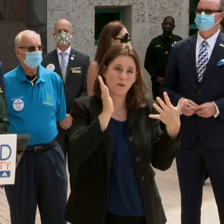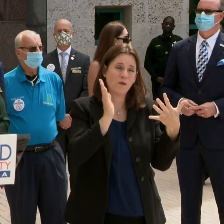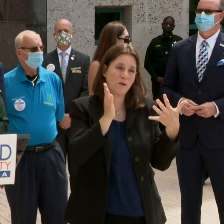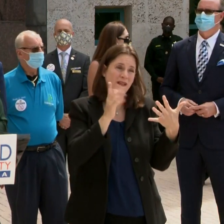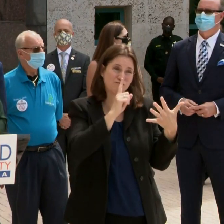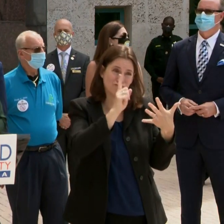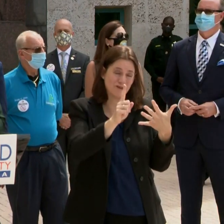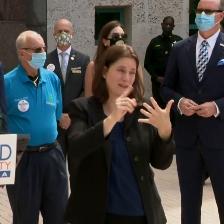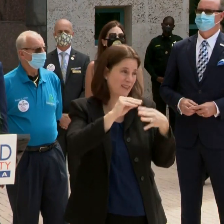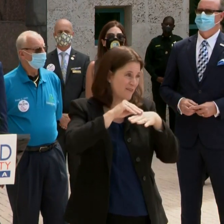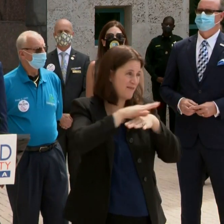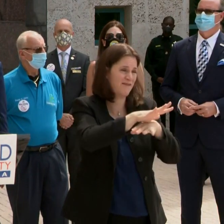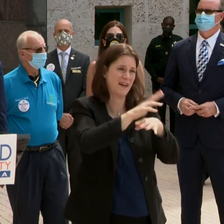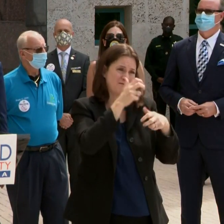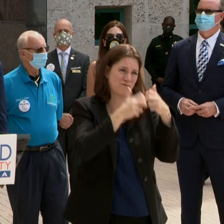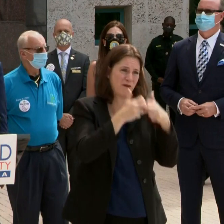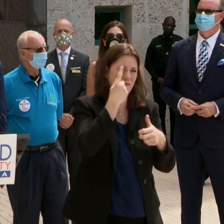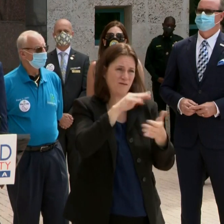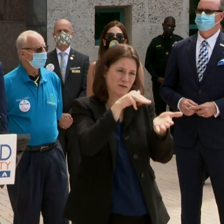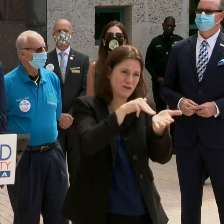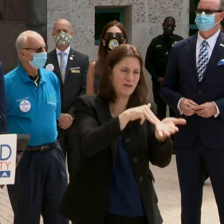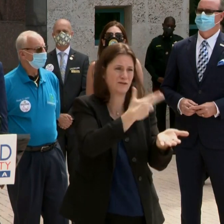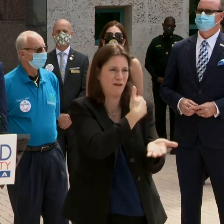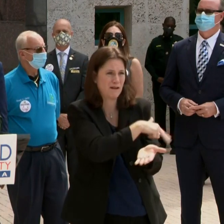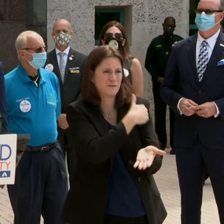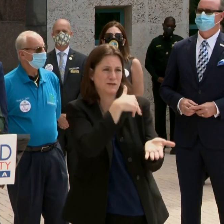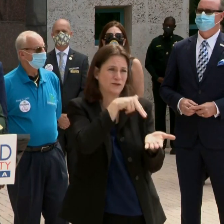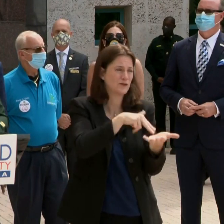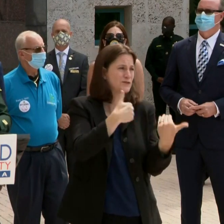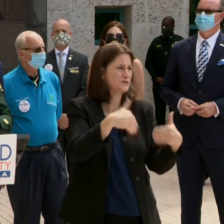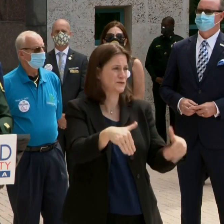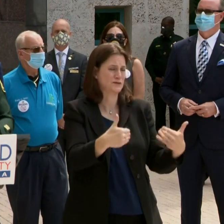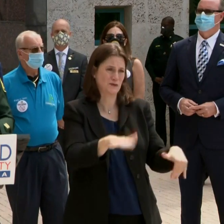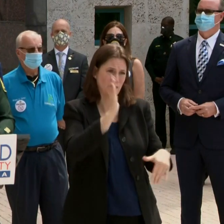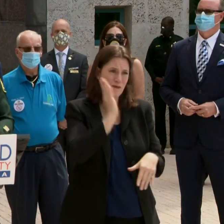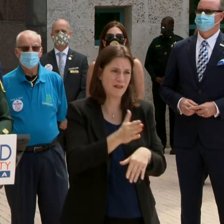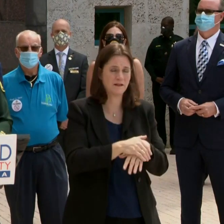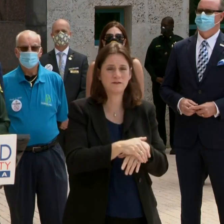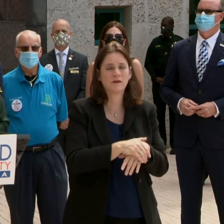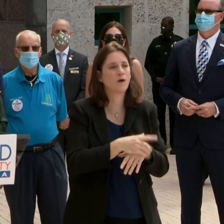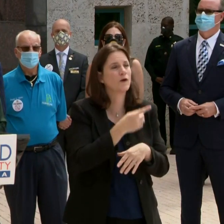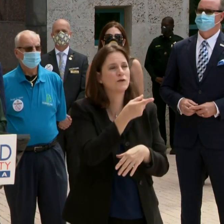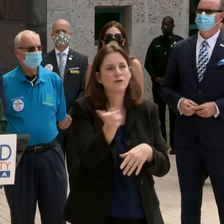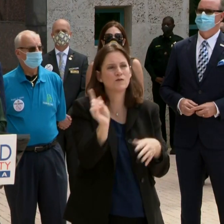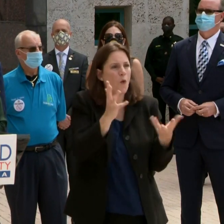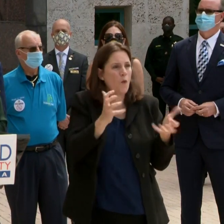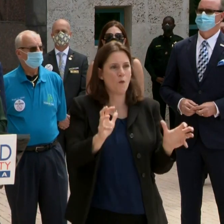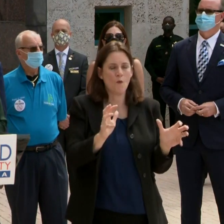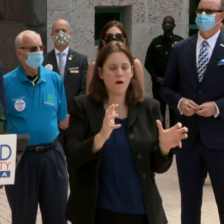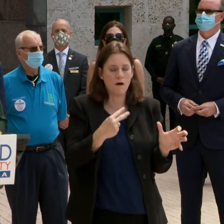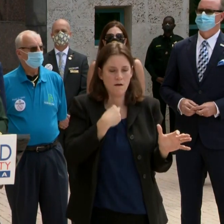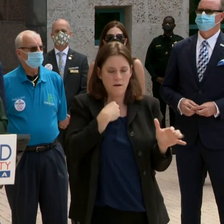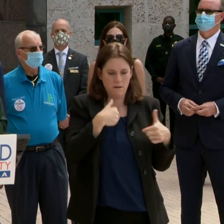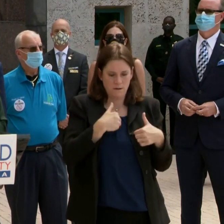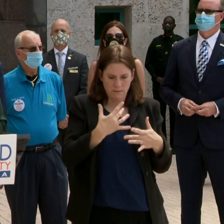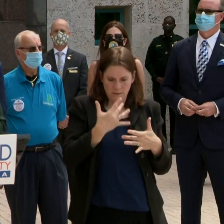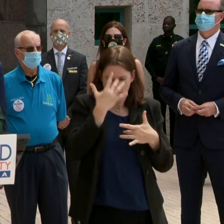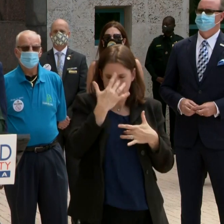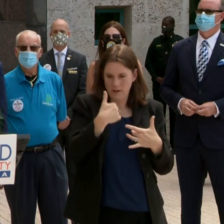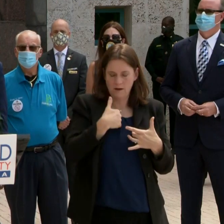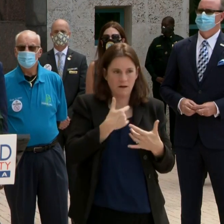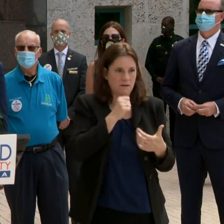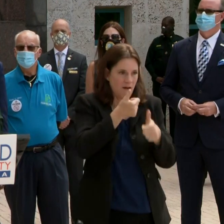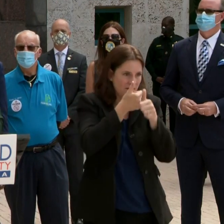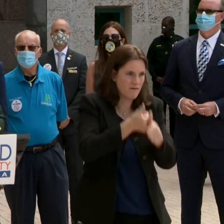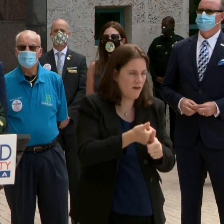on our health care system. So what we are encouraging from the law enforcement perspective is don't get yourself in that position. This is something where